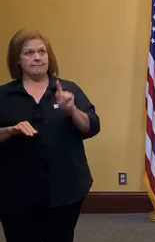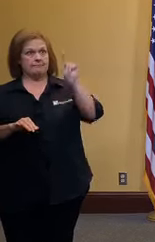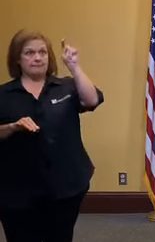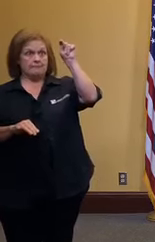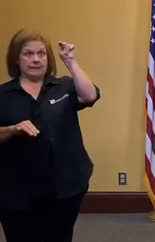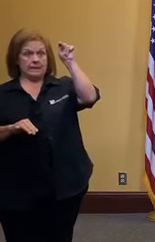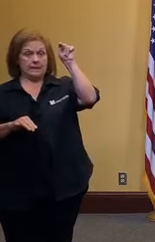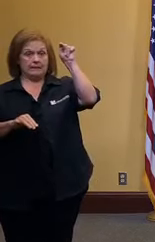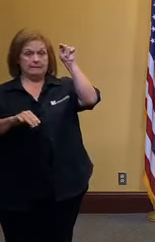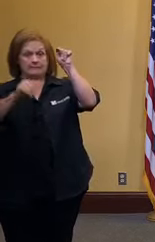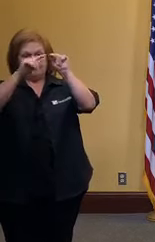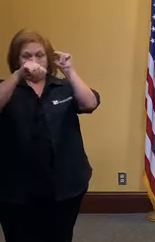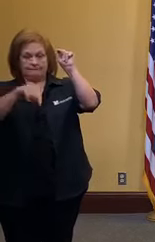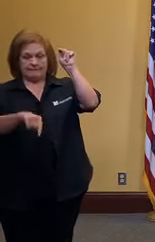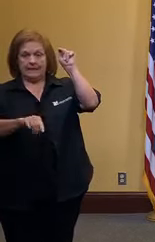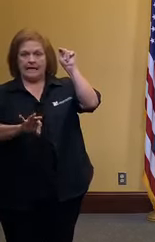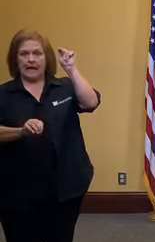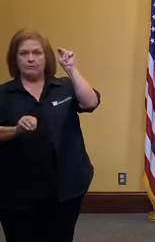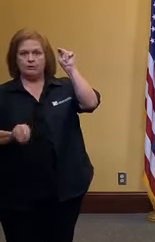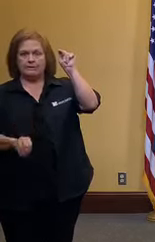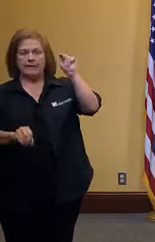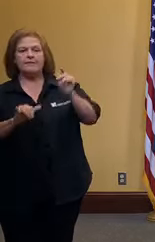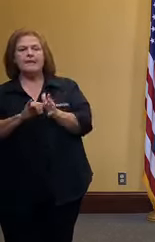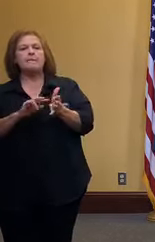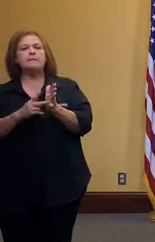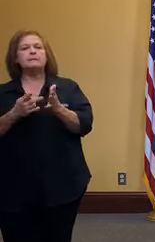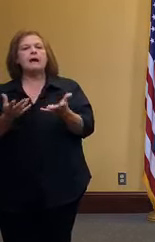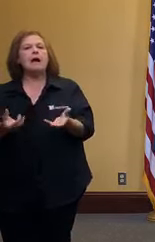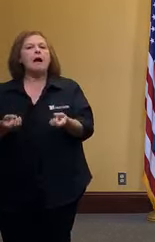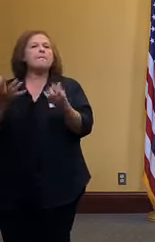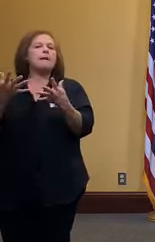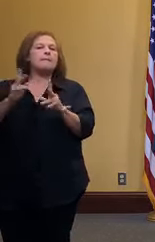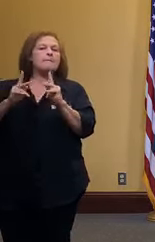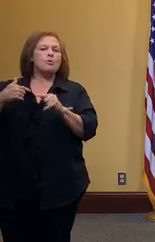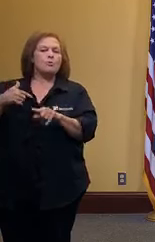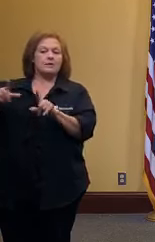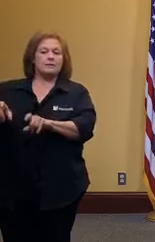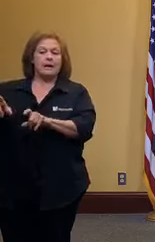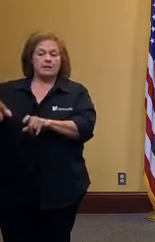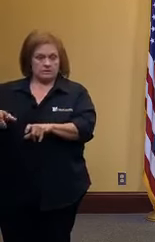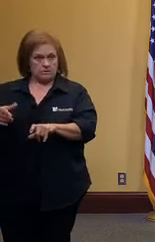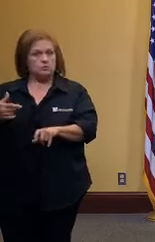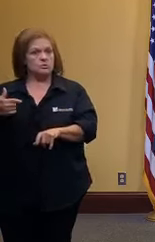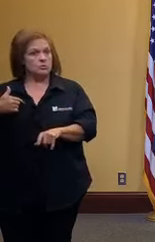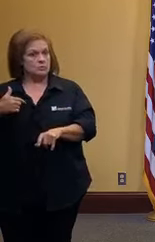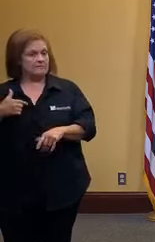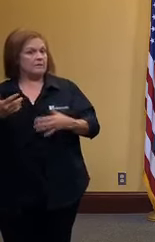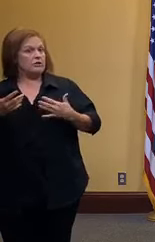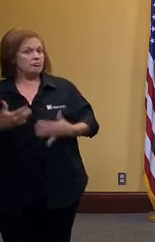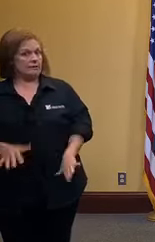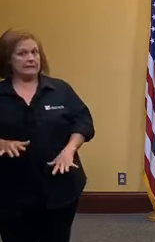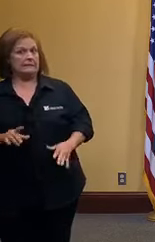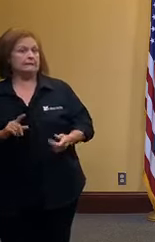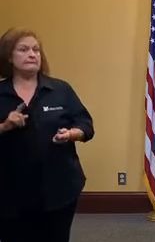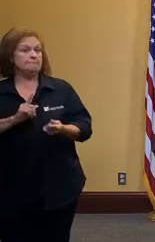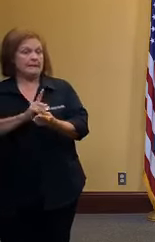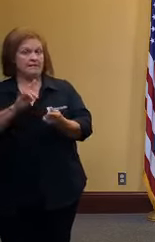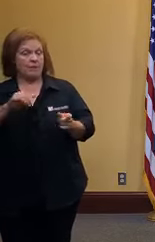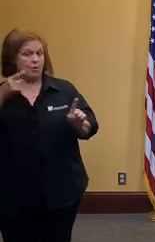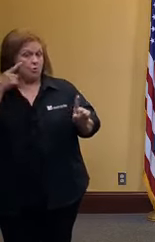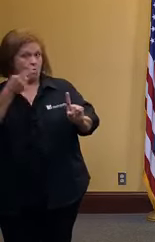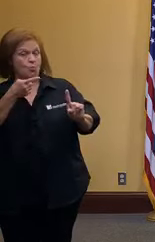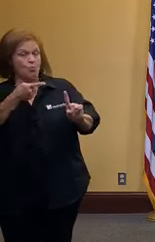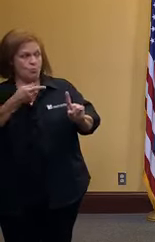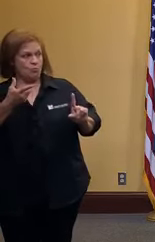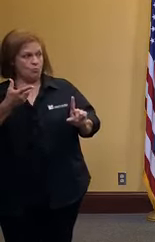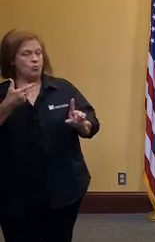it also makes sense in terms of how much we're testing we have met that milestone for weeks now and we